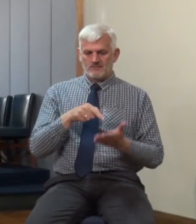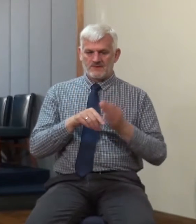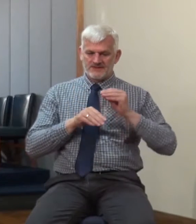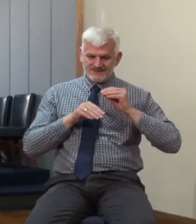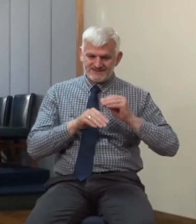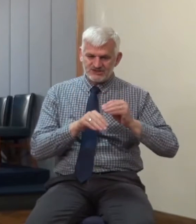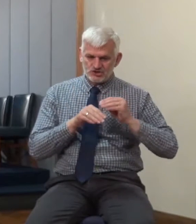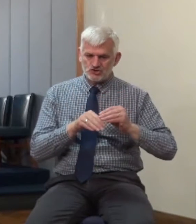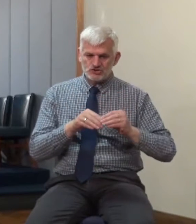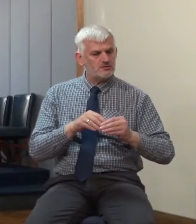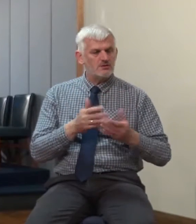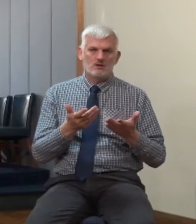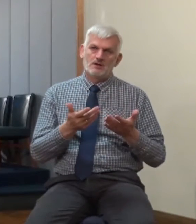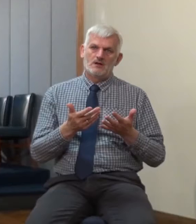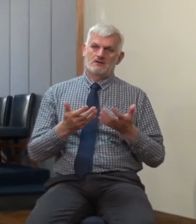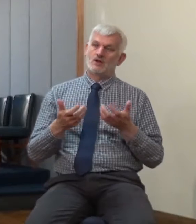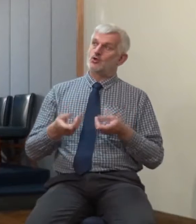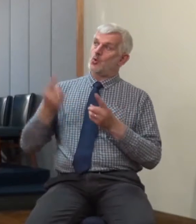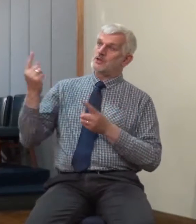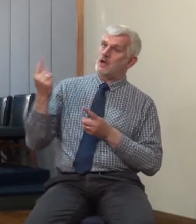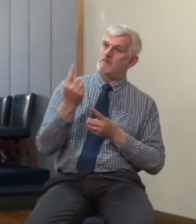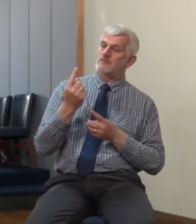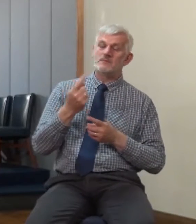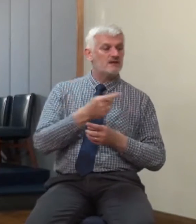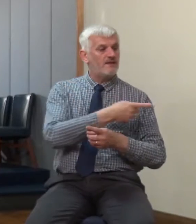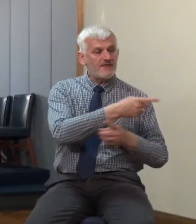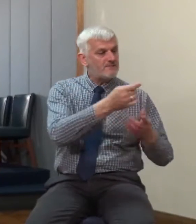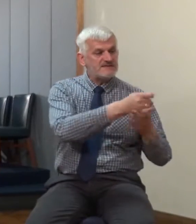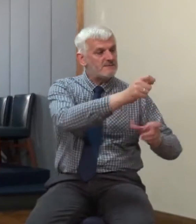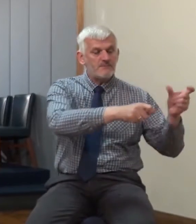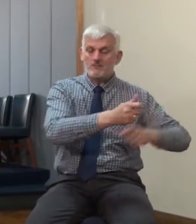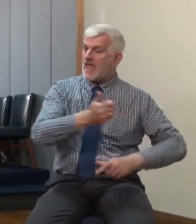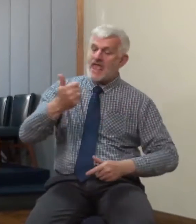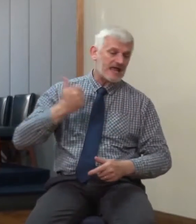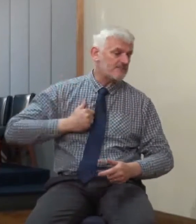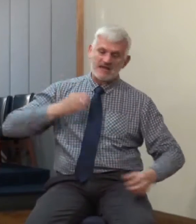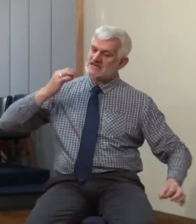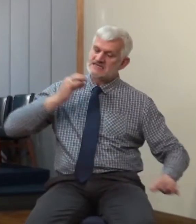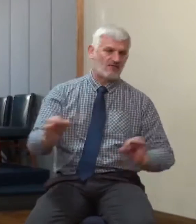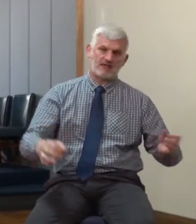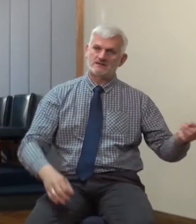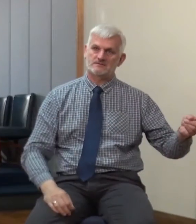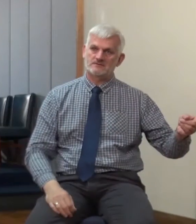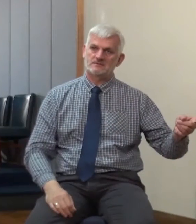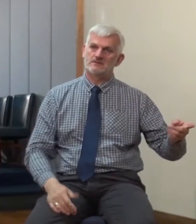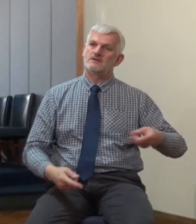of the Lord's return. Verse 37, But as the days of Noah were, so shall